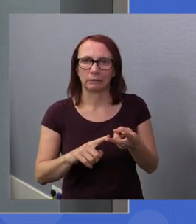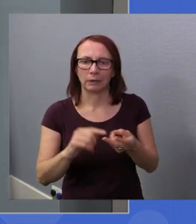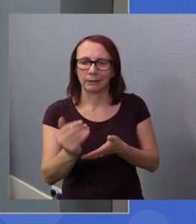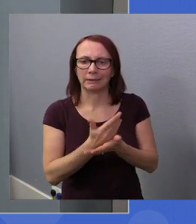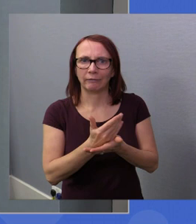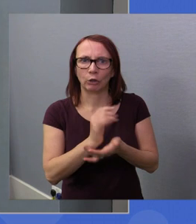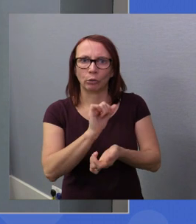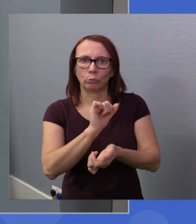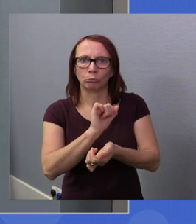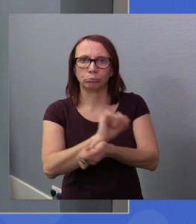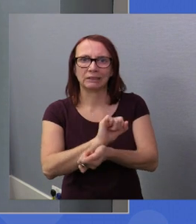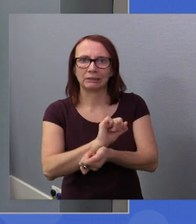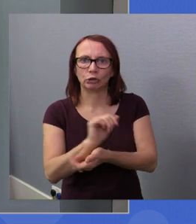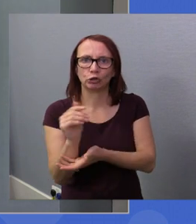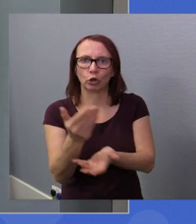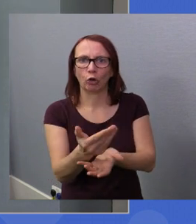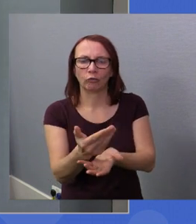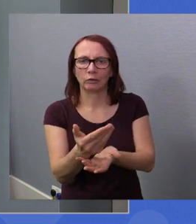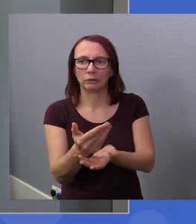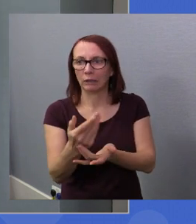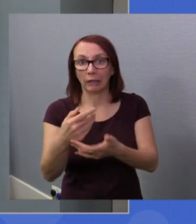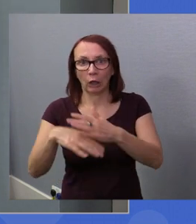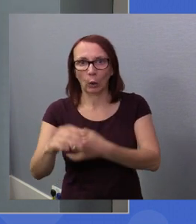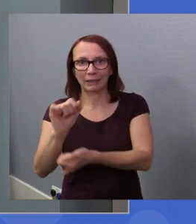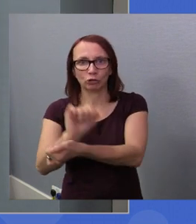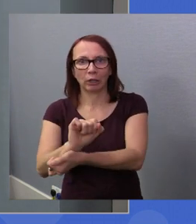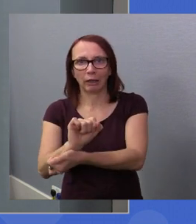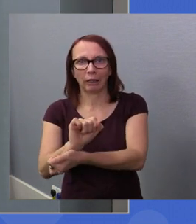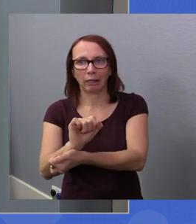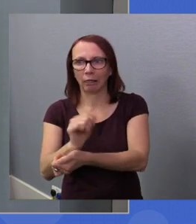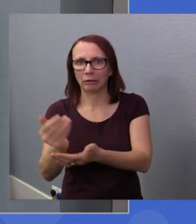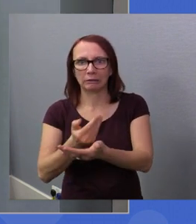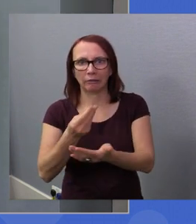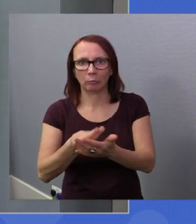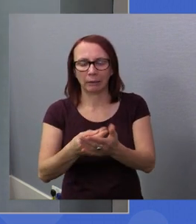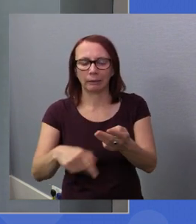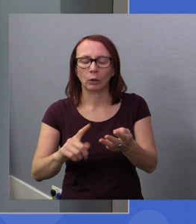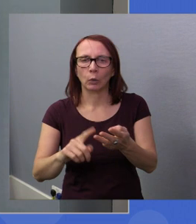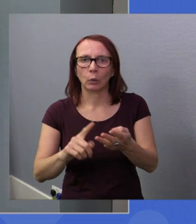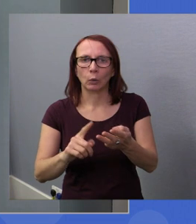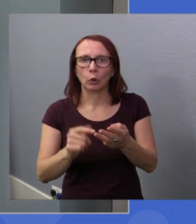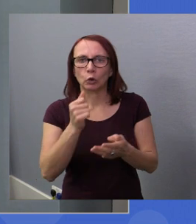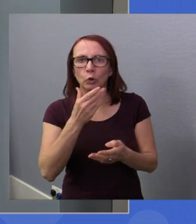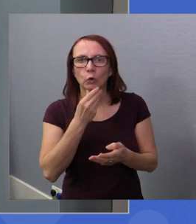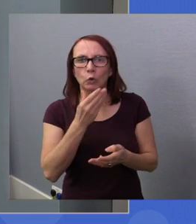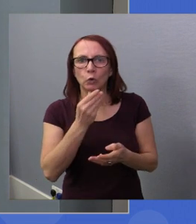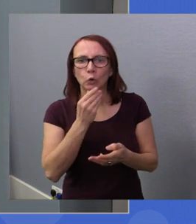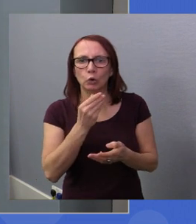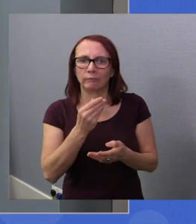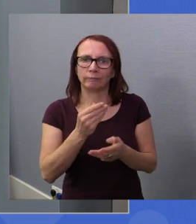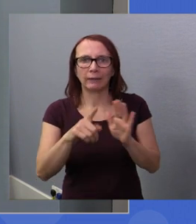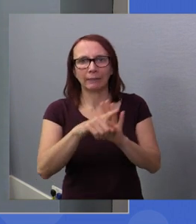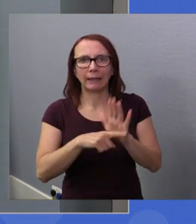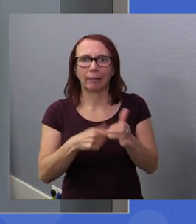in the prison services, for example the cost of keeping a prisoner in jail, the use of legal aid before that person is put in jail.